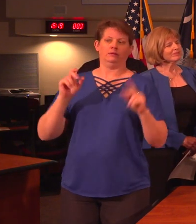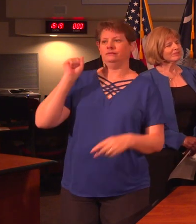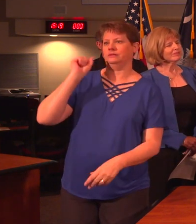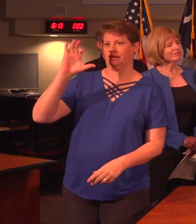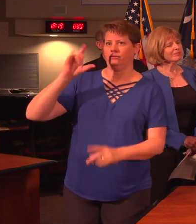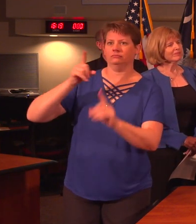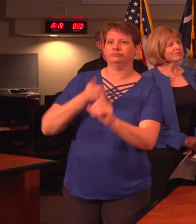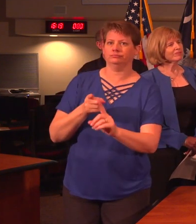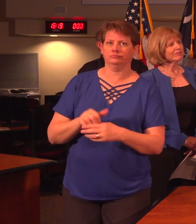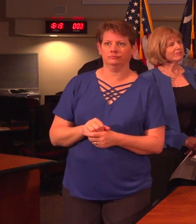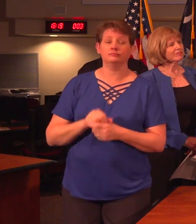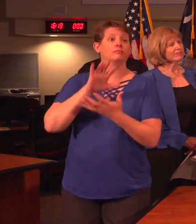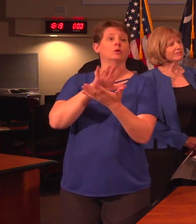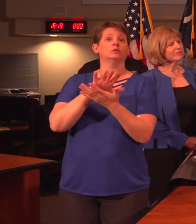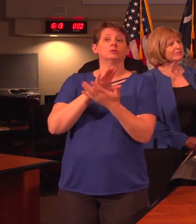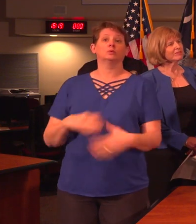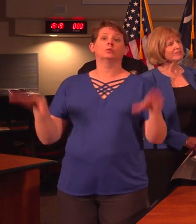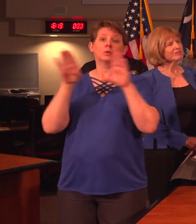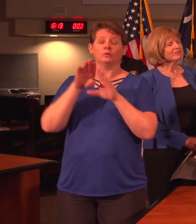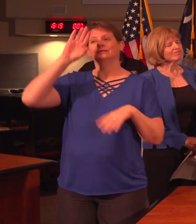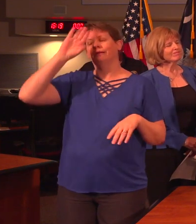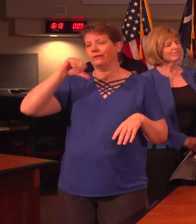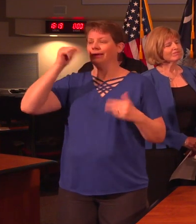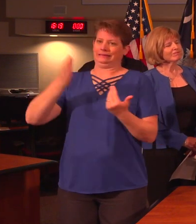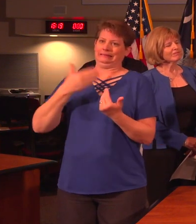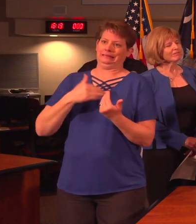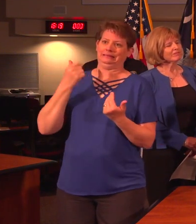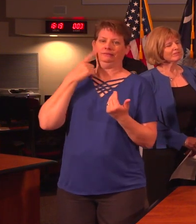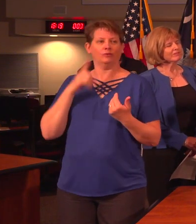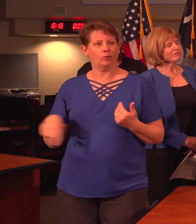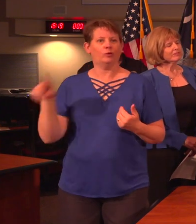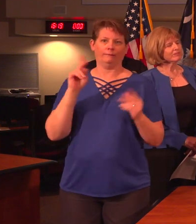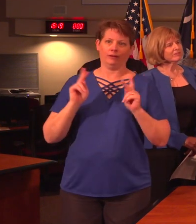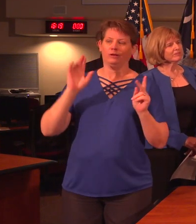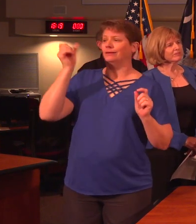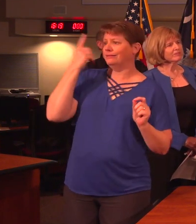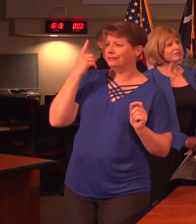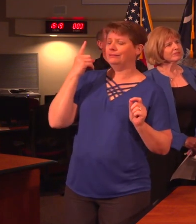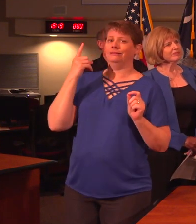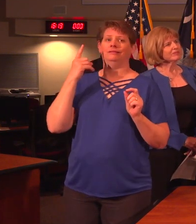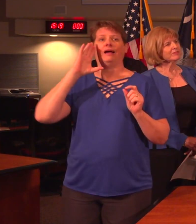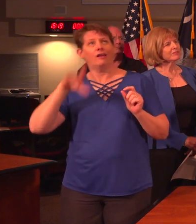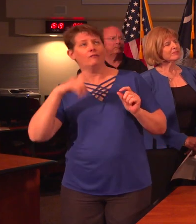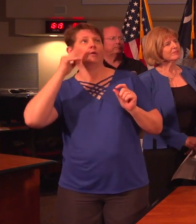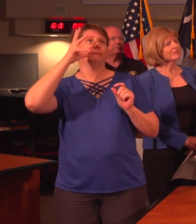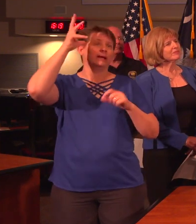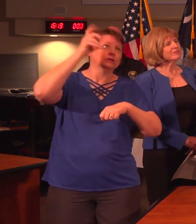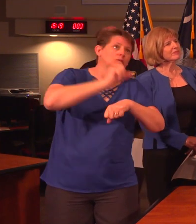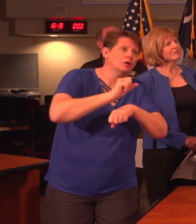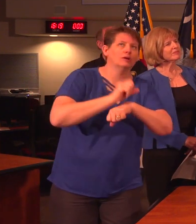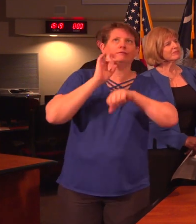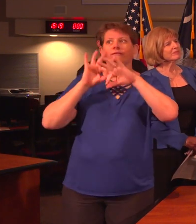Carolina. School closings are inconvenient. We know that. They're inconvenient for everybody, for working parents, for